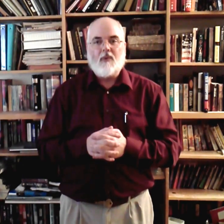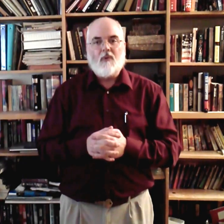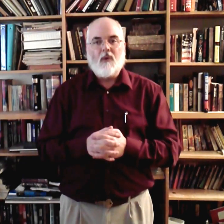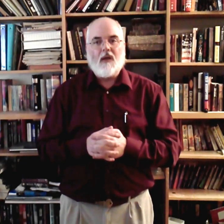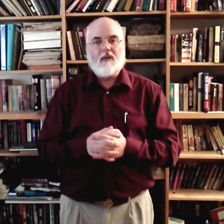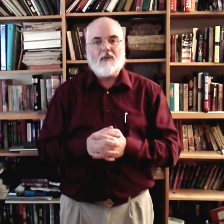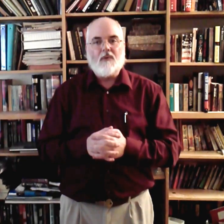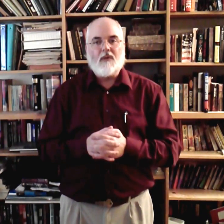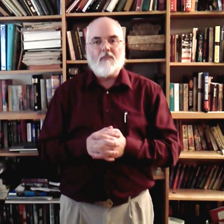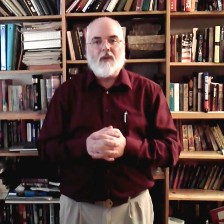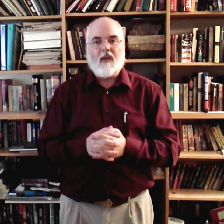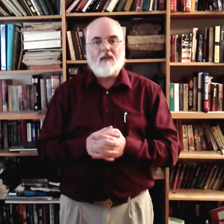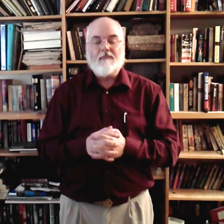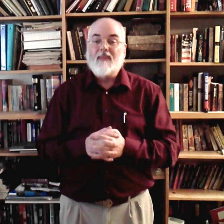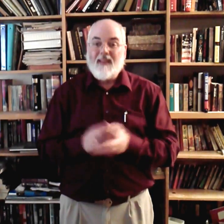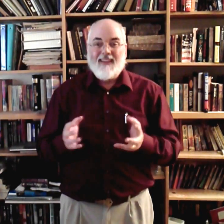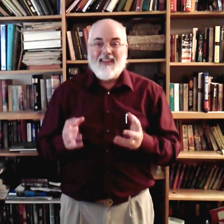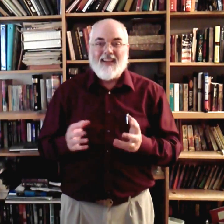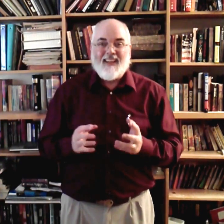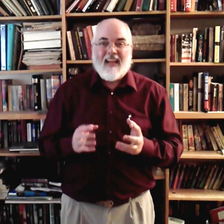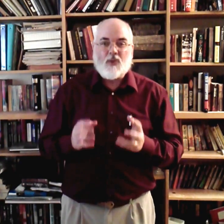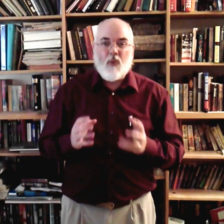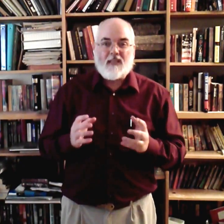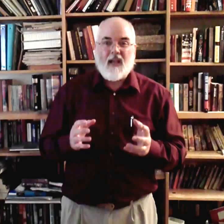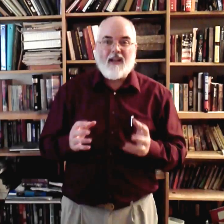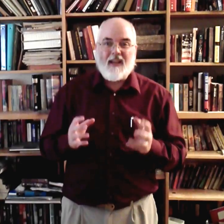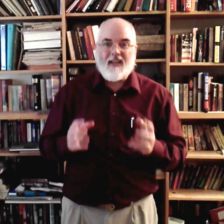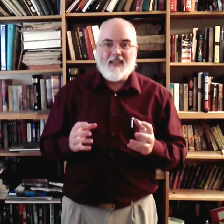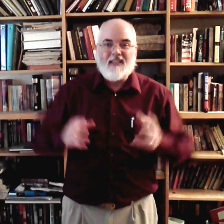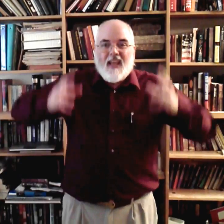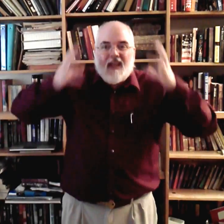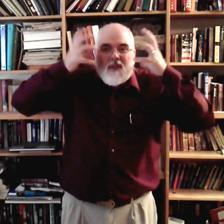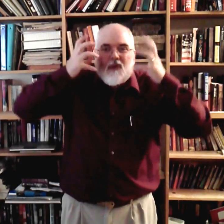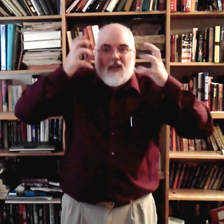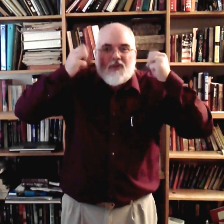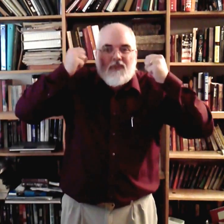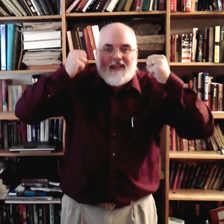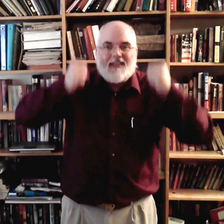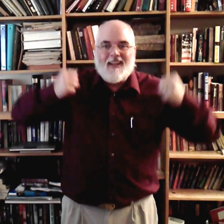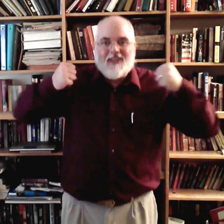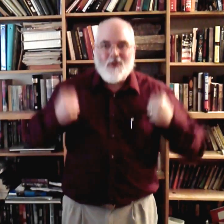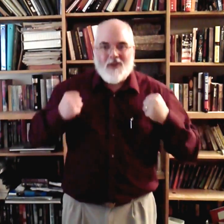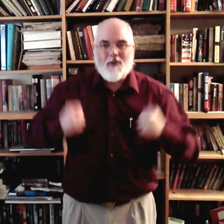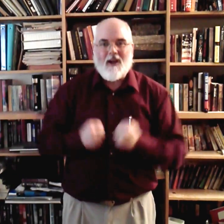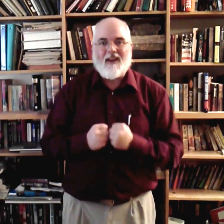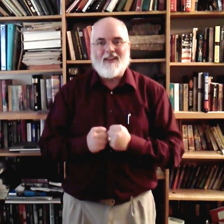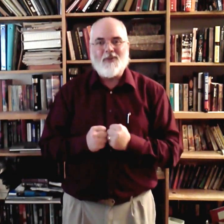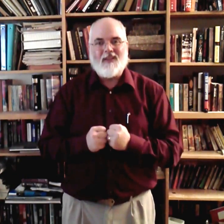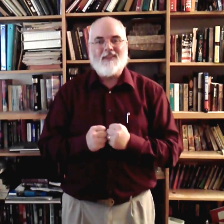way to communicate. That's the way signing is if you don't get your face in it and you don't get your body into it.